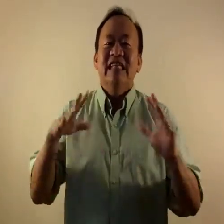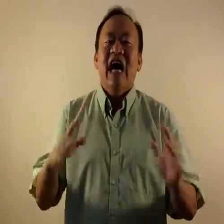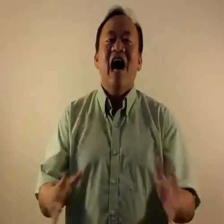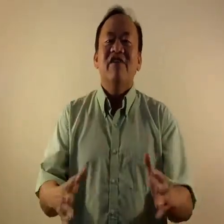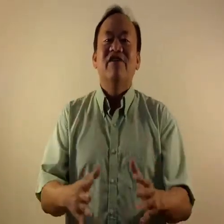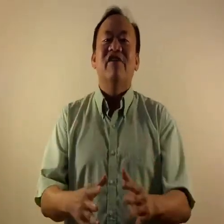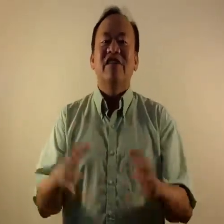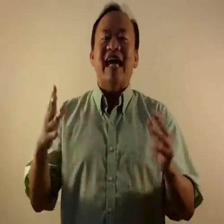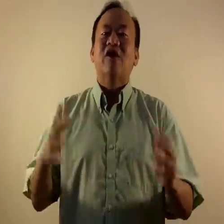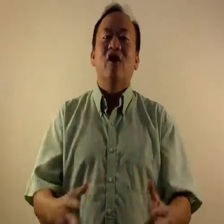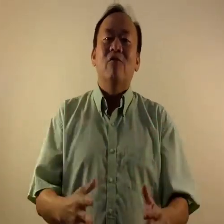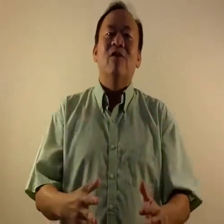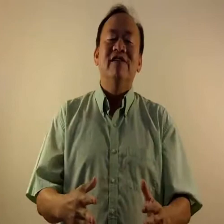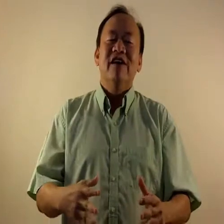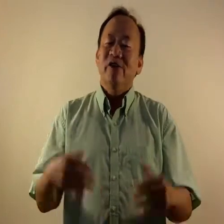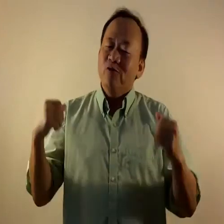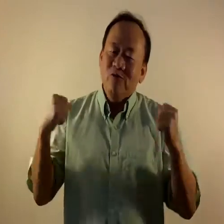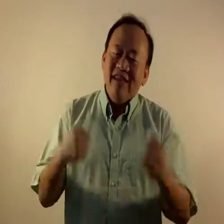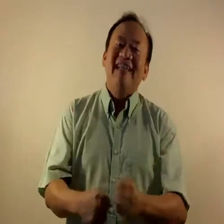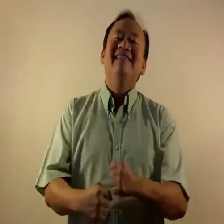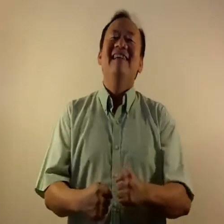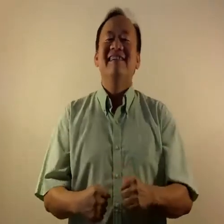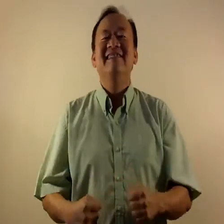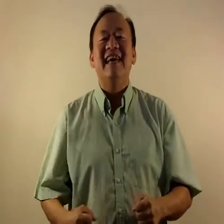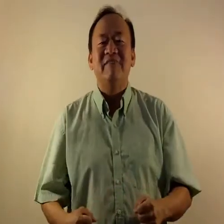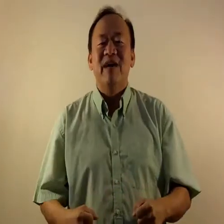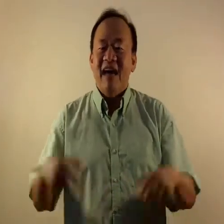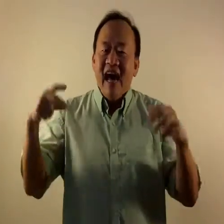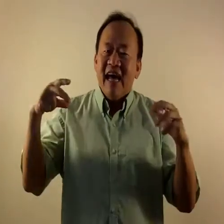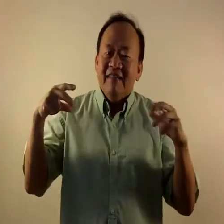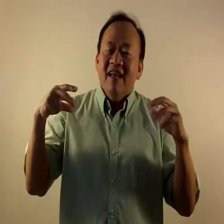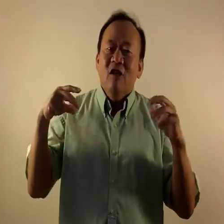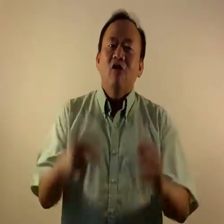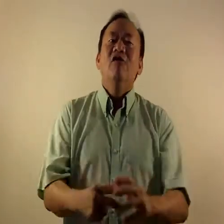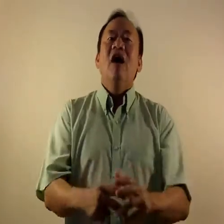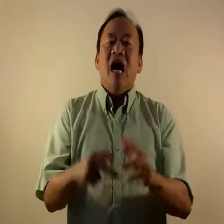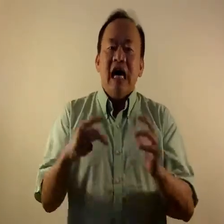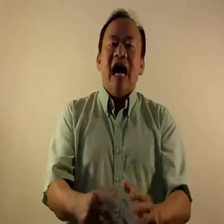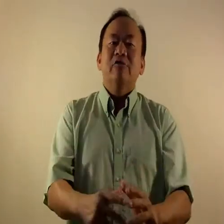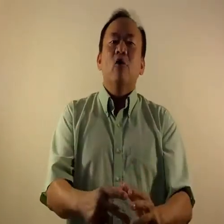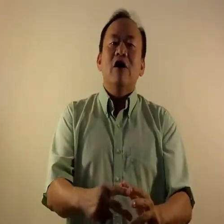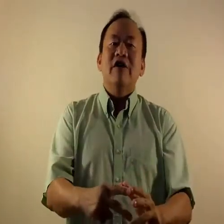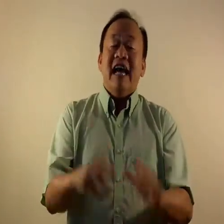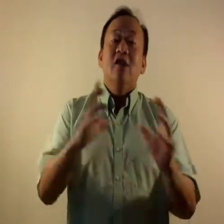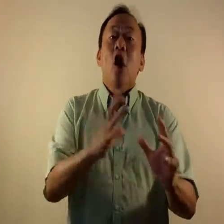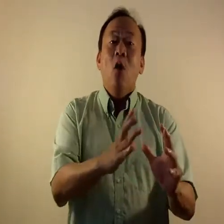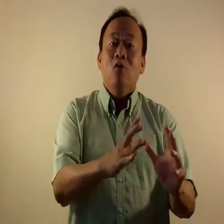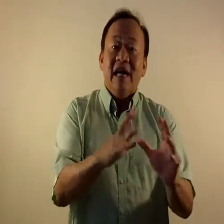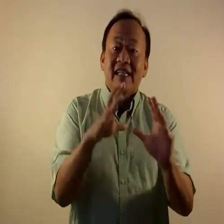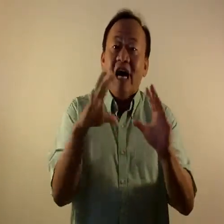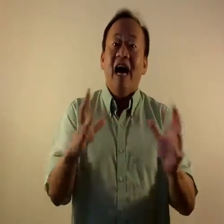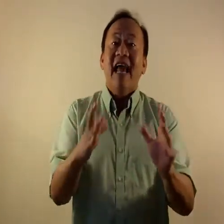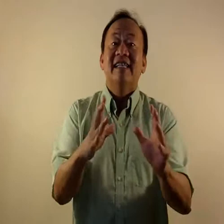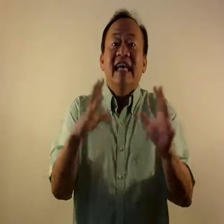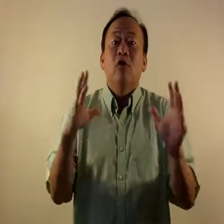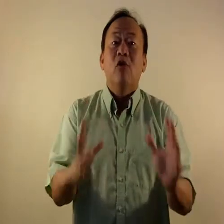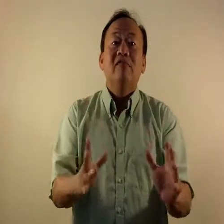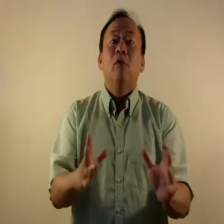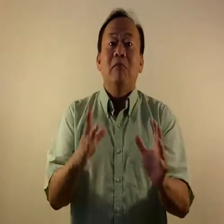the entire church at Kirkwood to really dig deep and learn God's word and know that God has an incredible